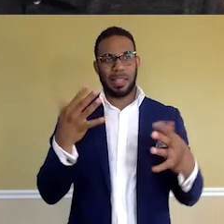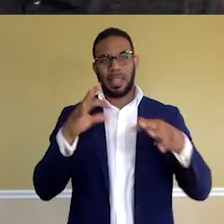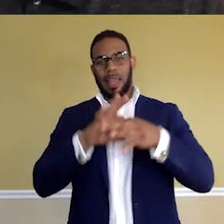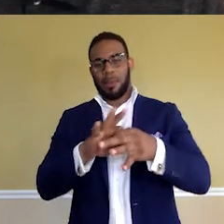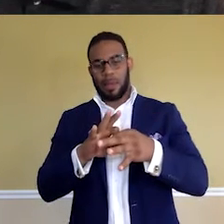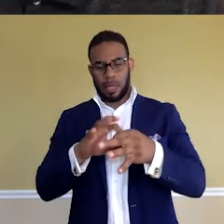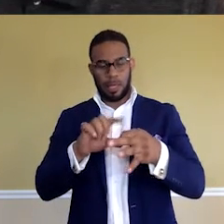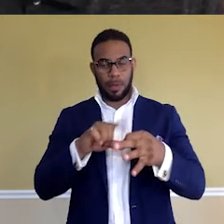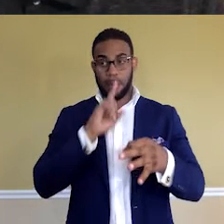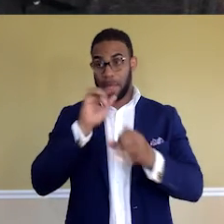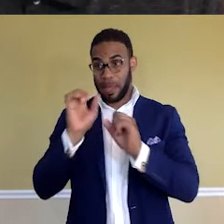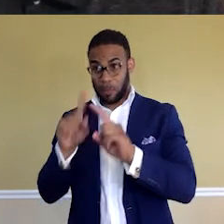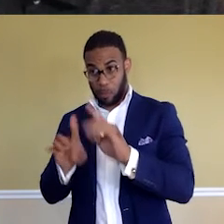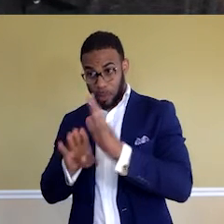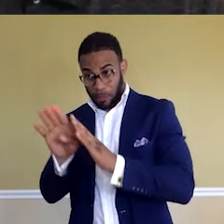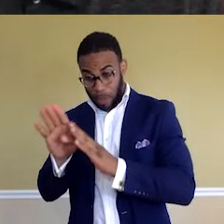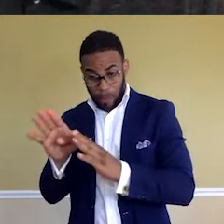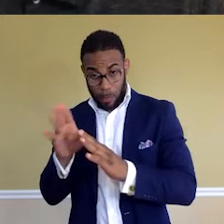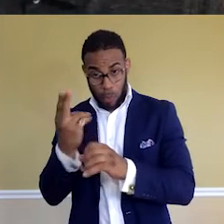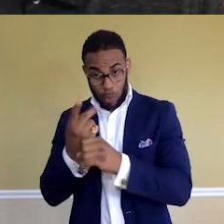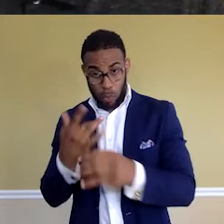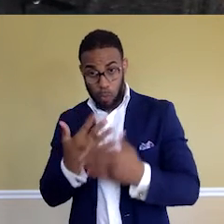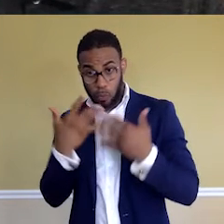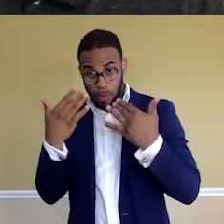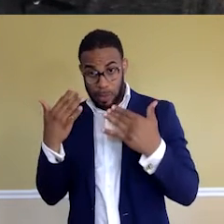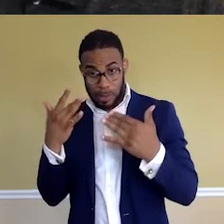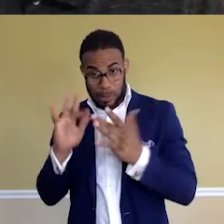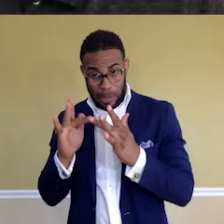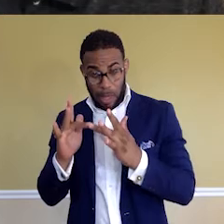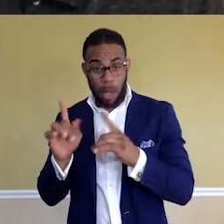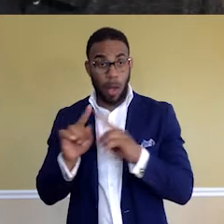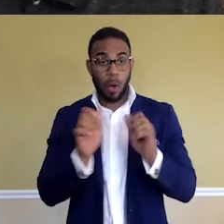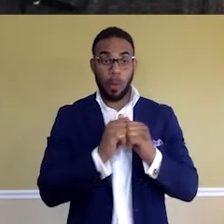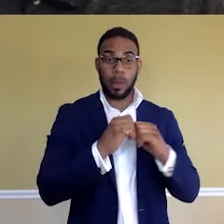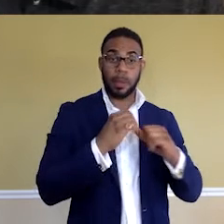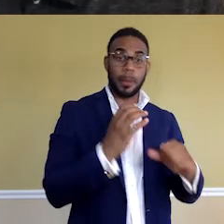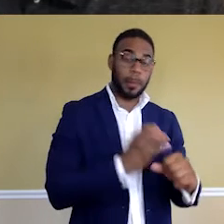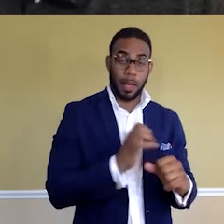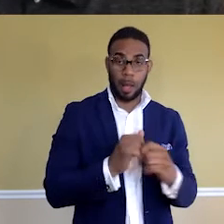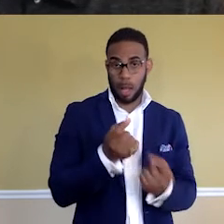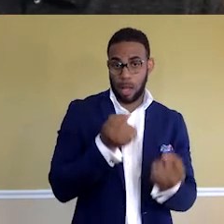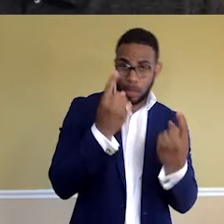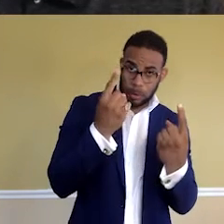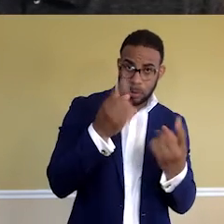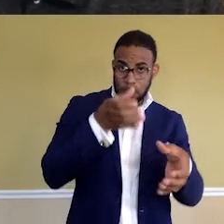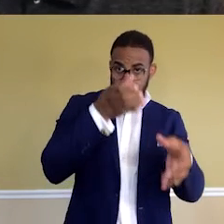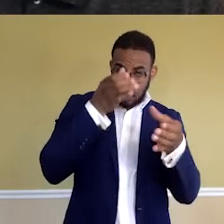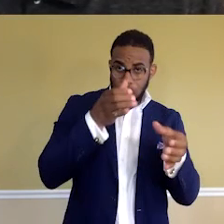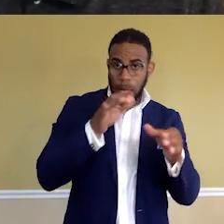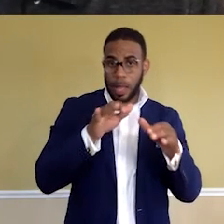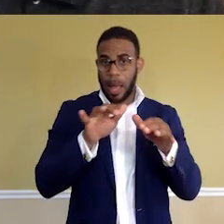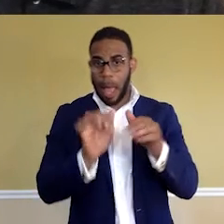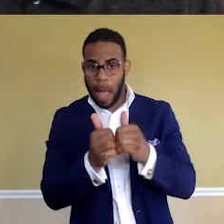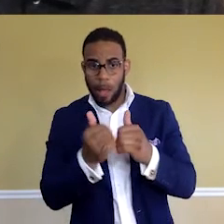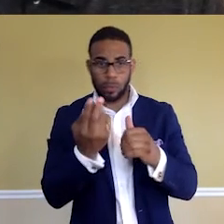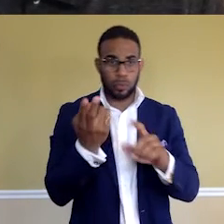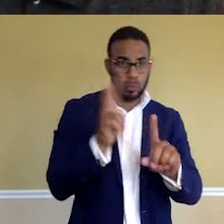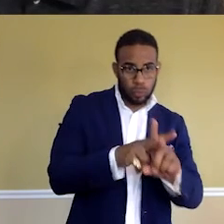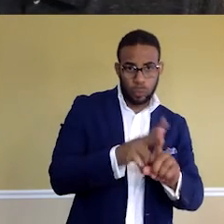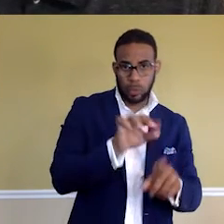being able to develop a user-friendly site along with the power that understanding how to use data and present that to